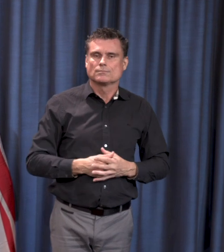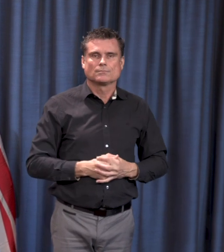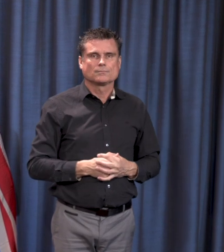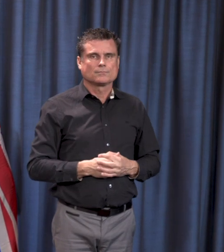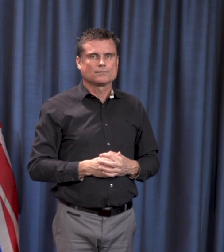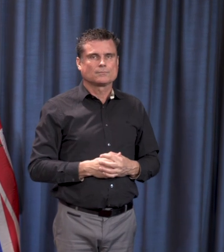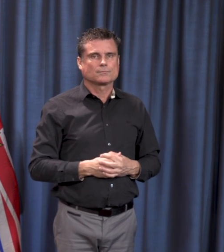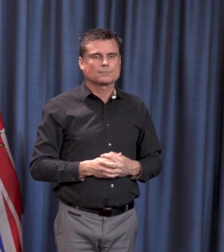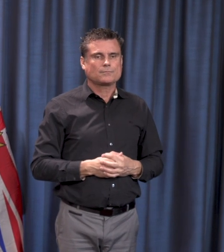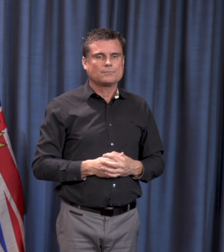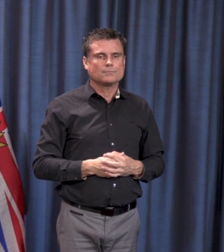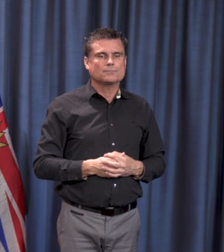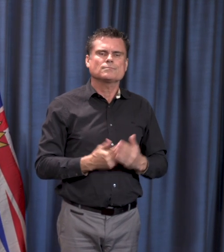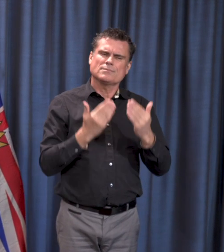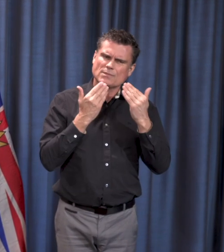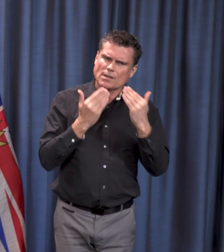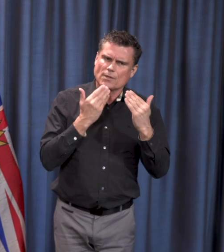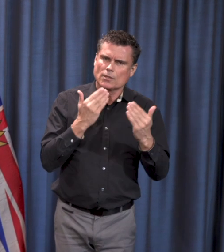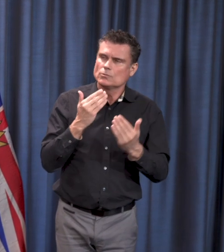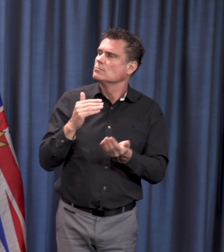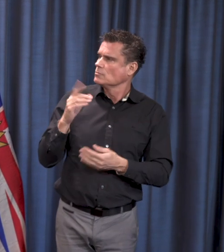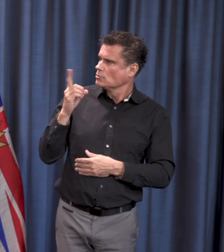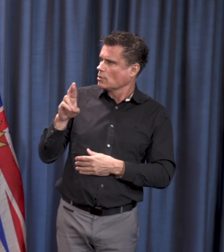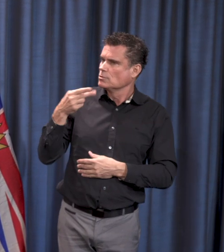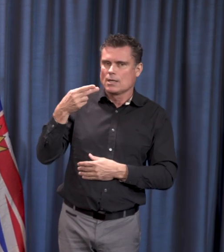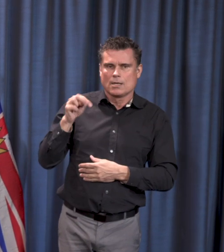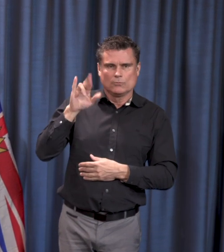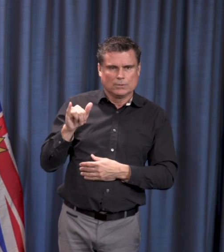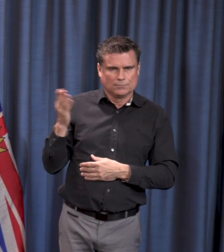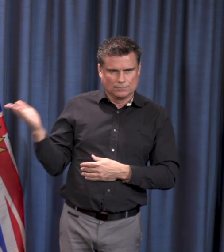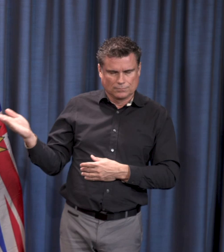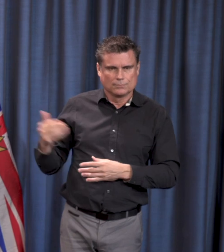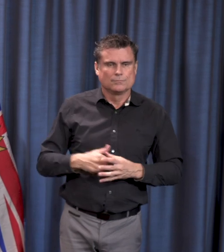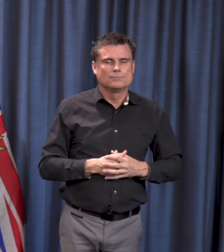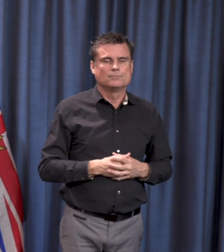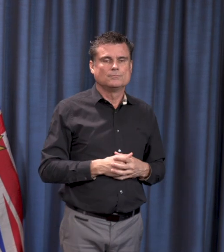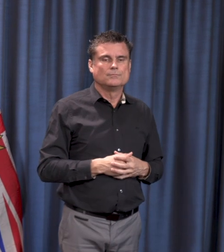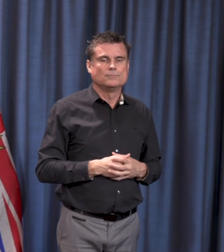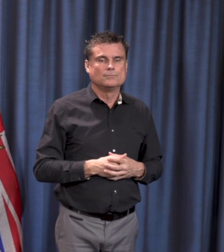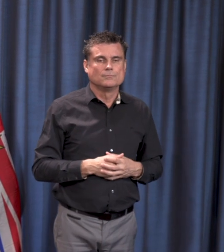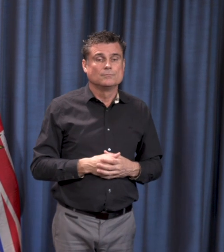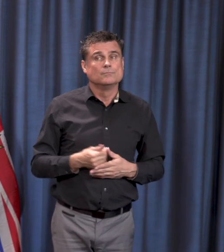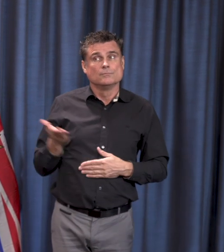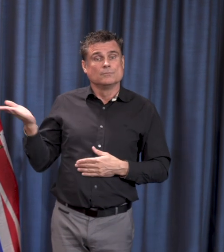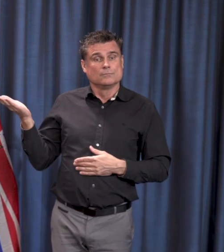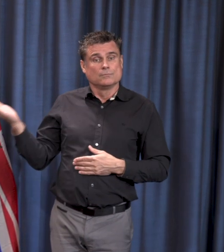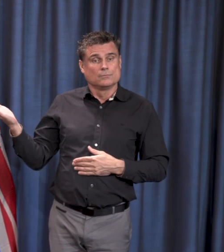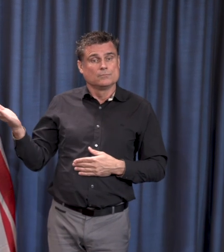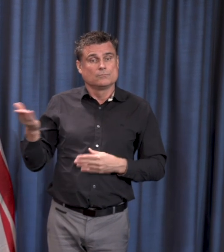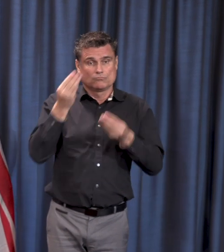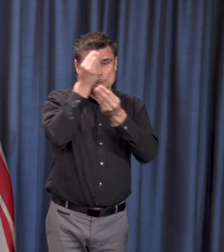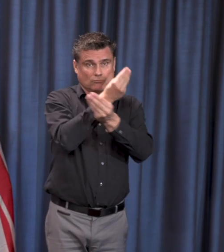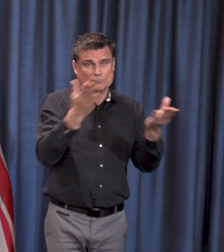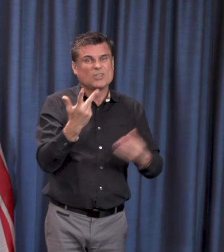So thank you very much, Dr. Henry. And Dr. Henry noted that we're announcing three more deaths